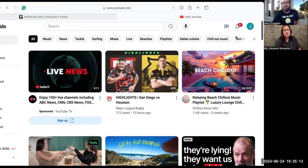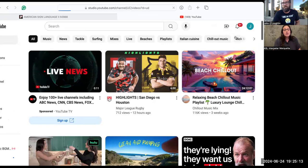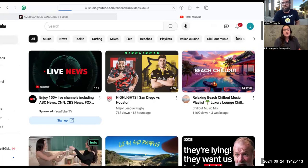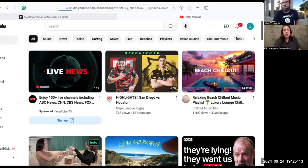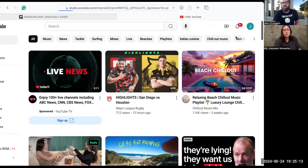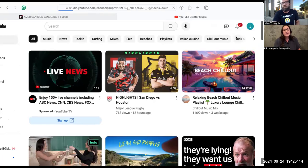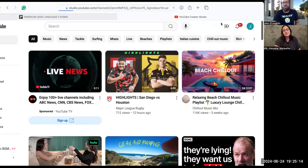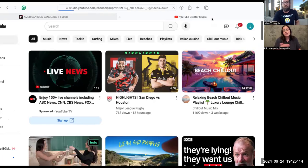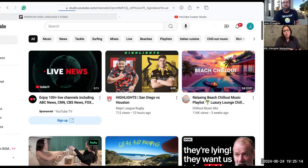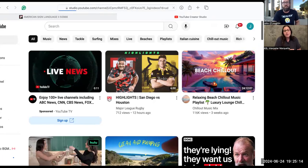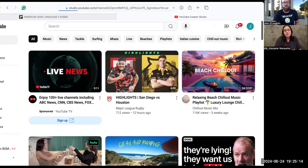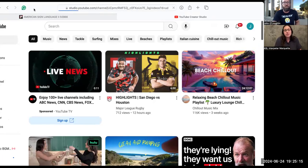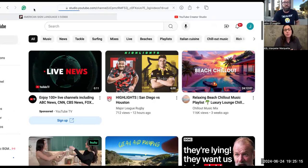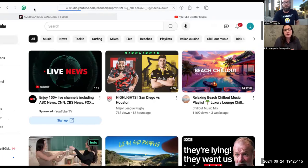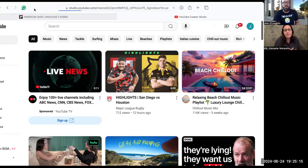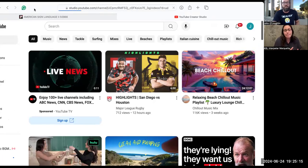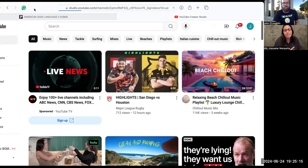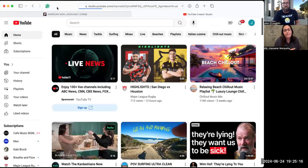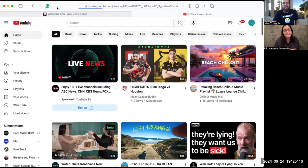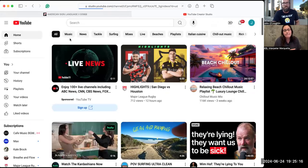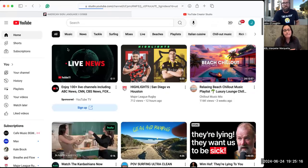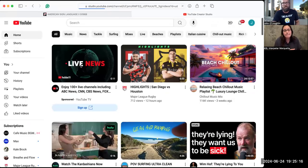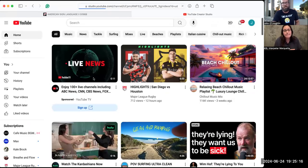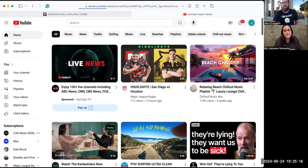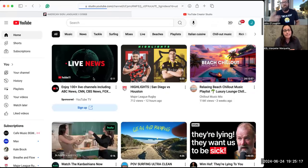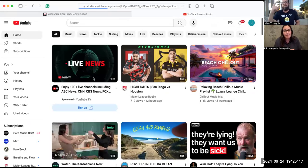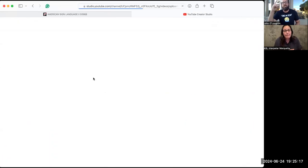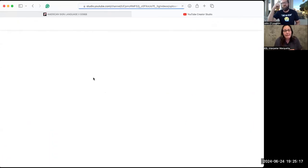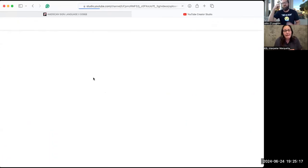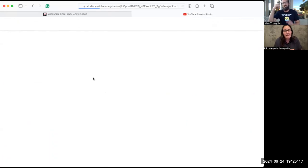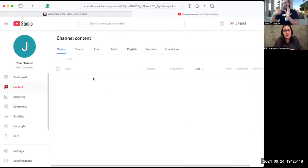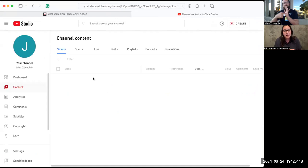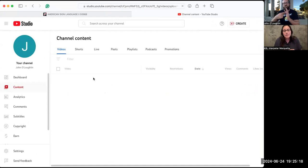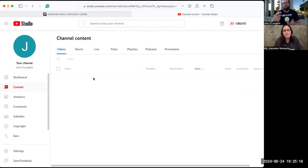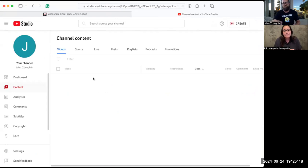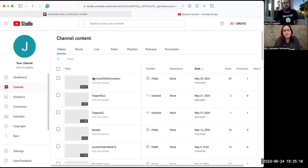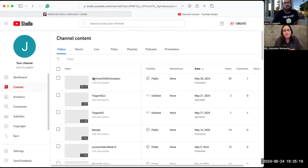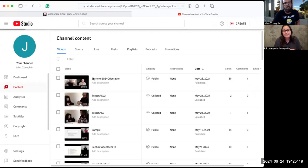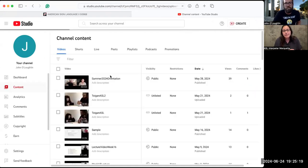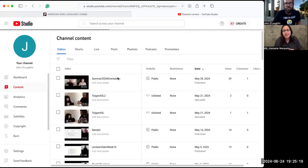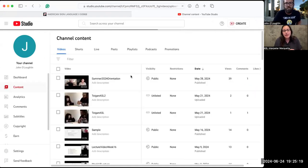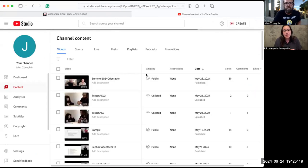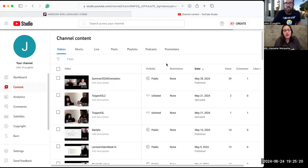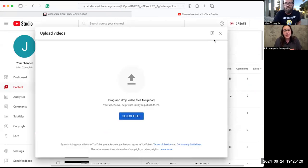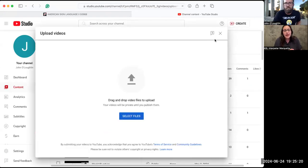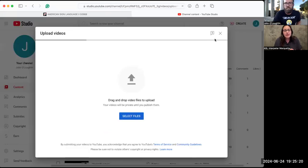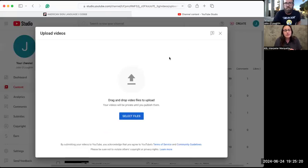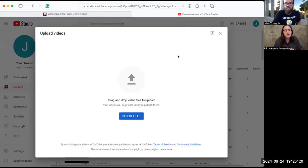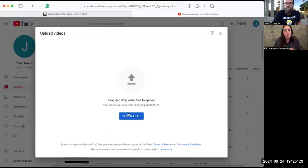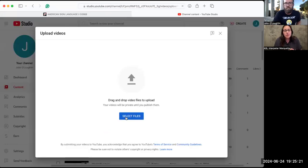So this is you open YouTube and you go